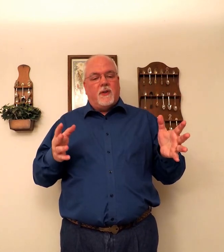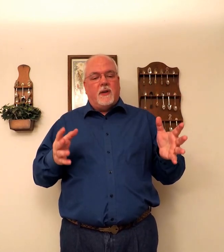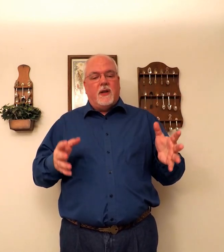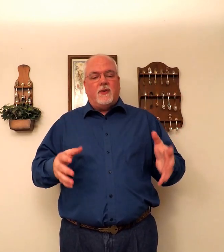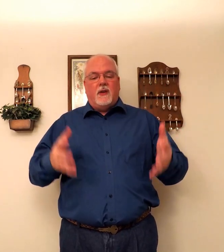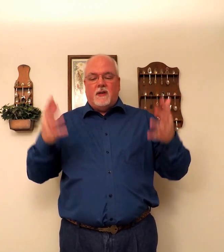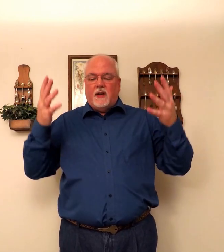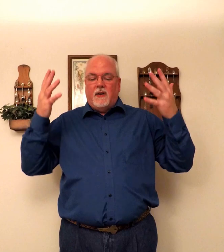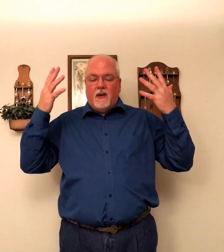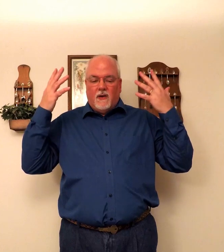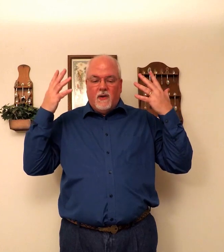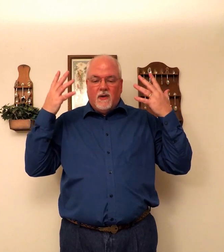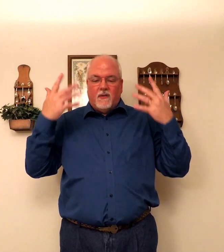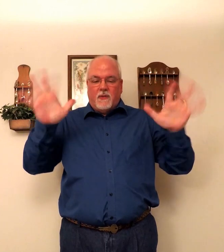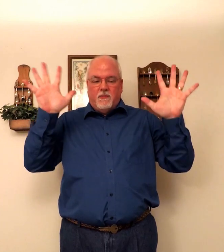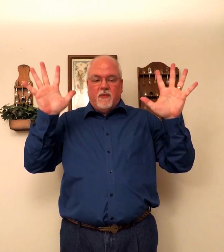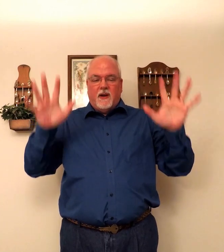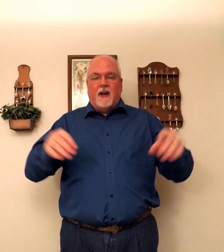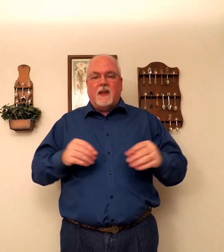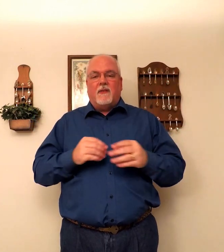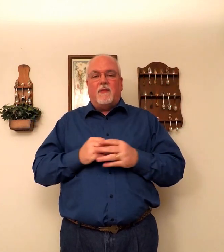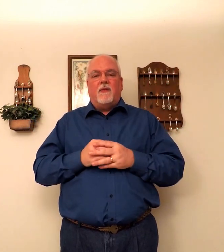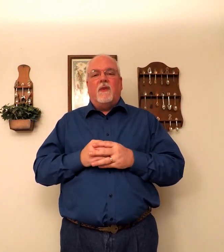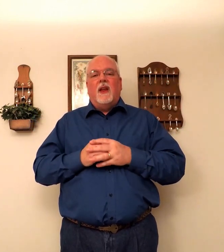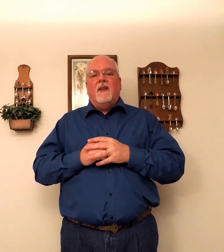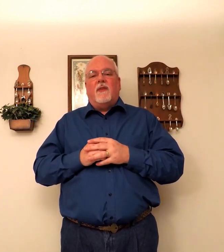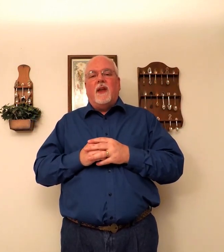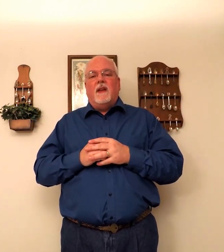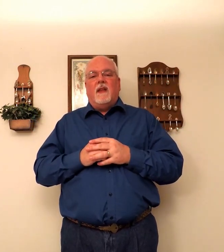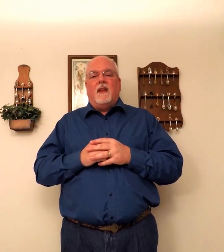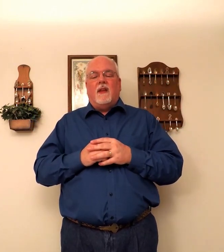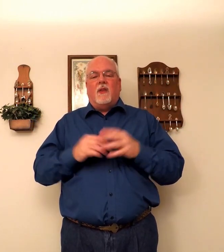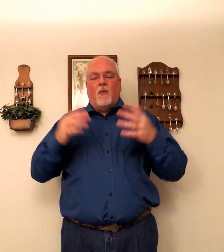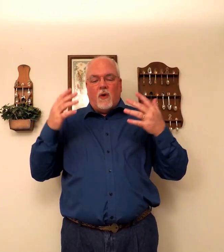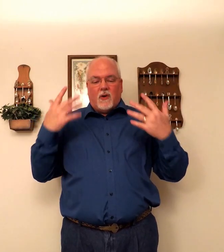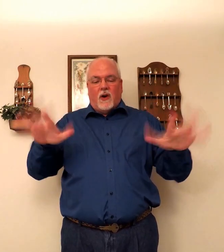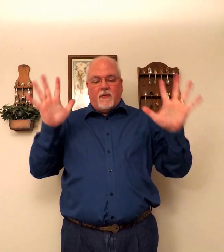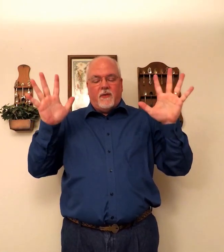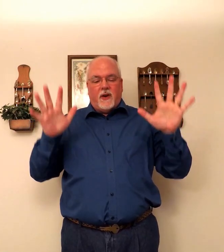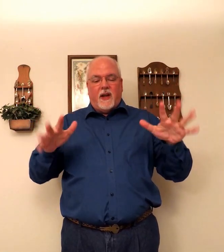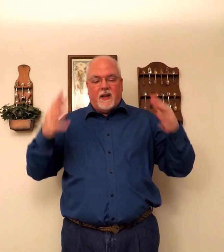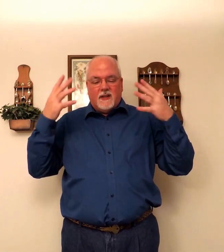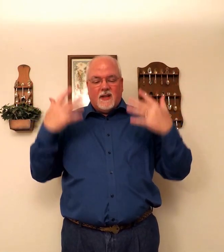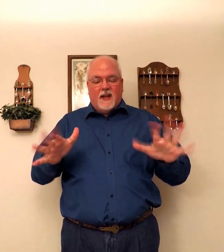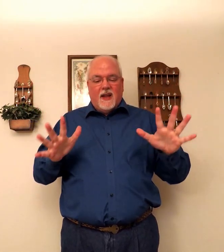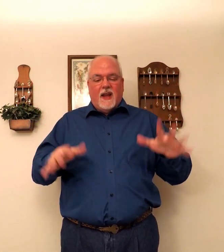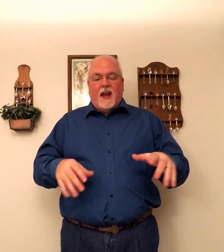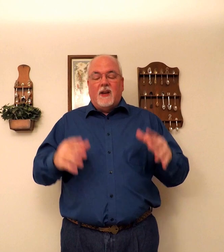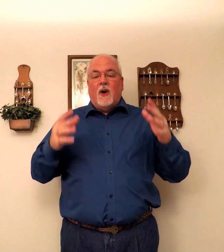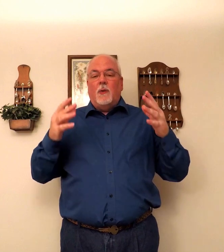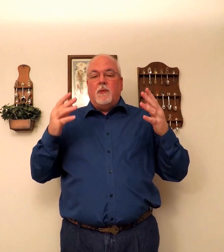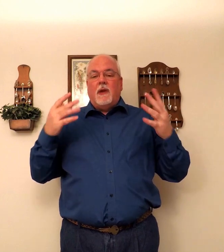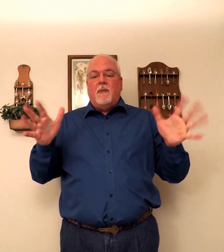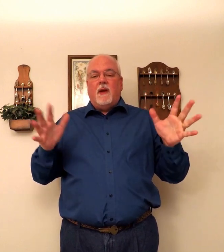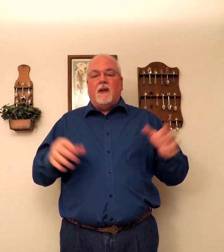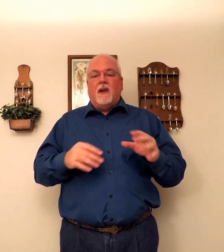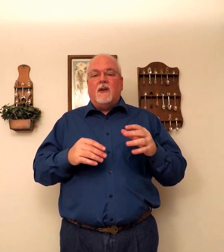the dishes and you go. You get the. Fling the water off of your hands. And you hope that maybe a younger